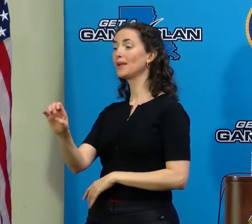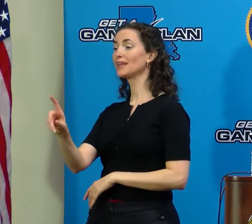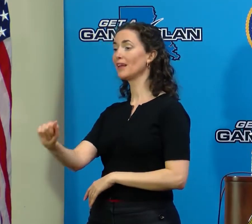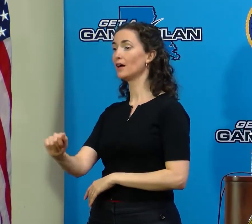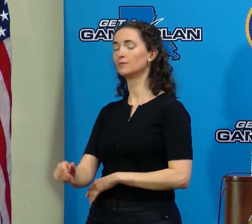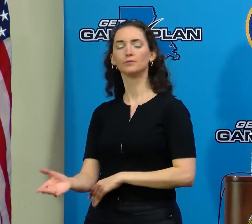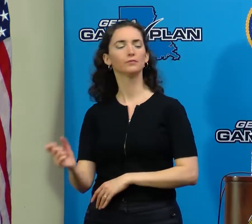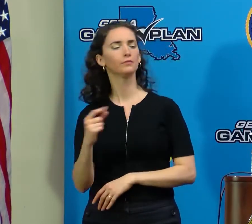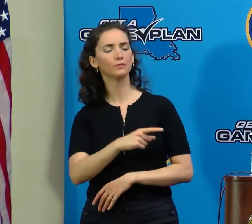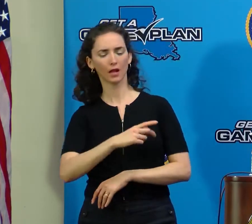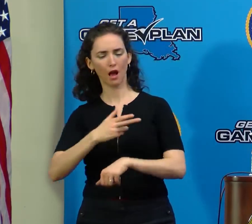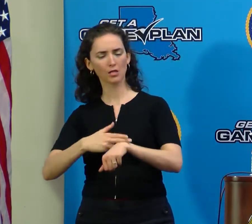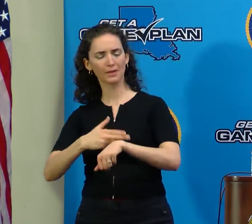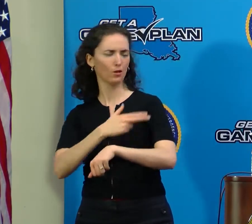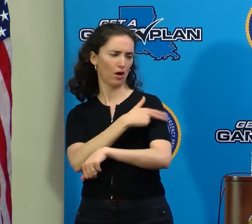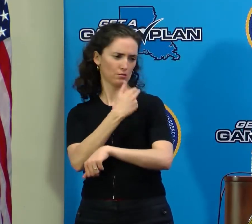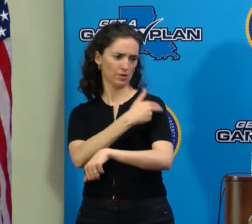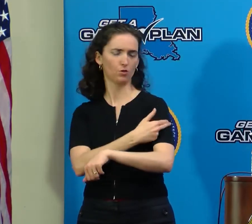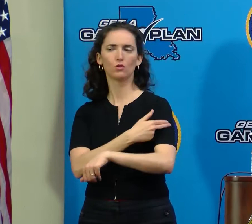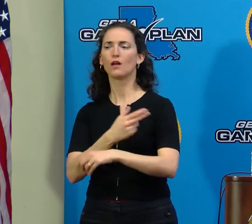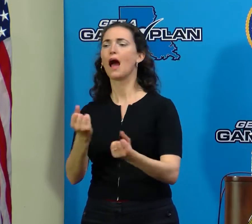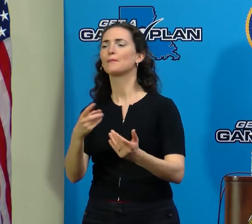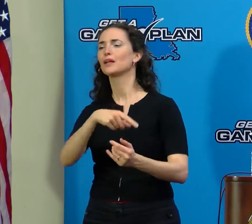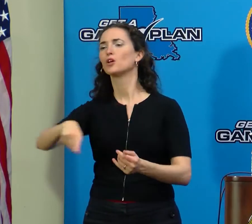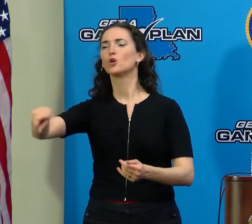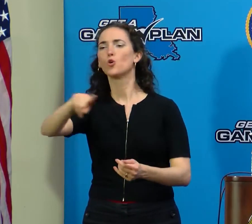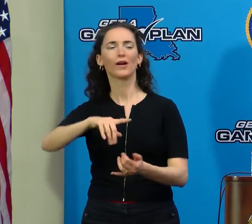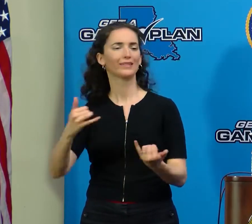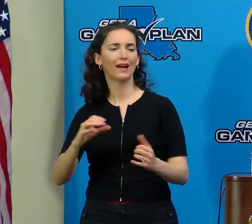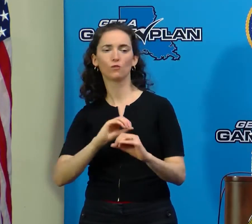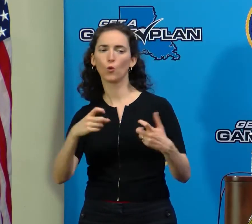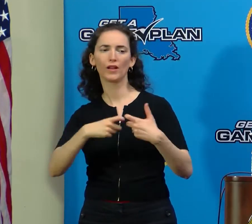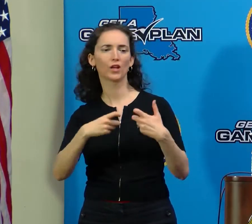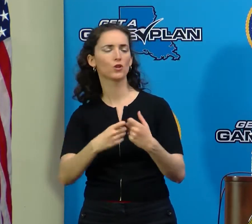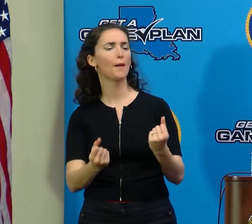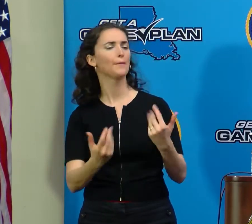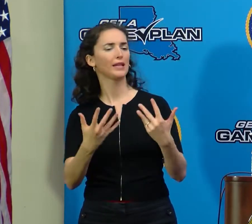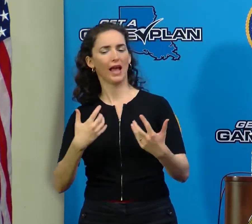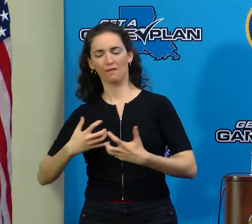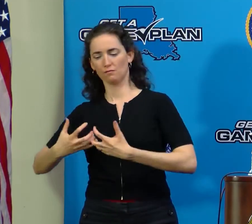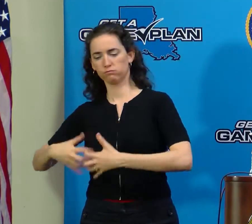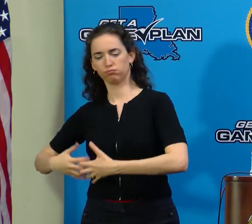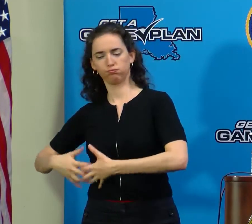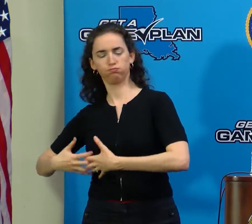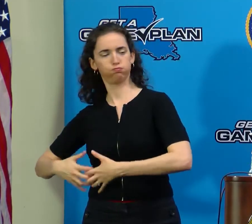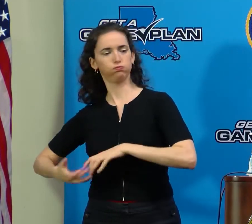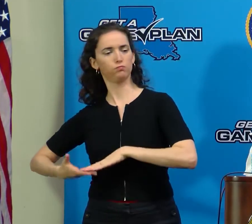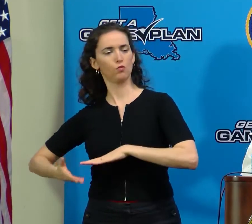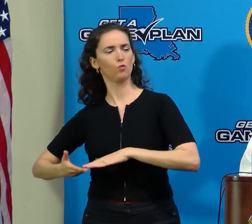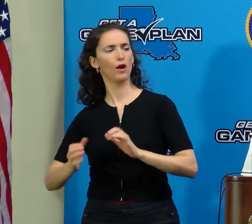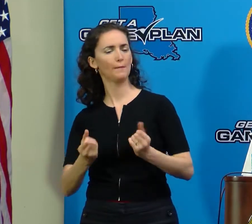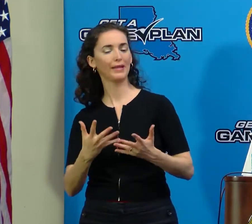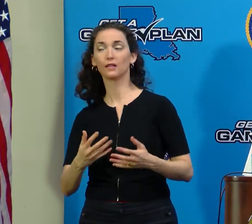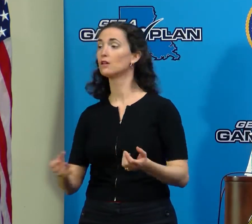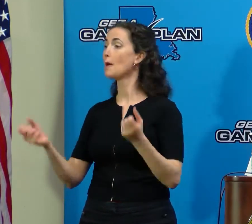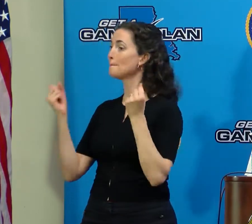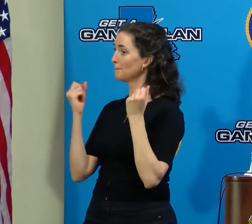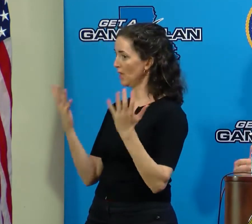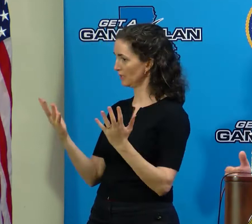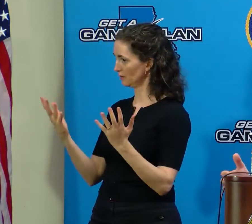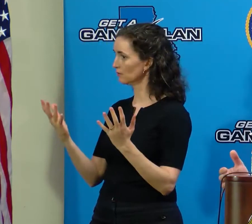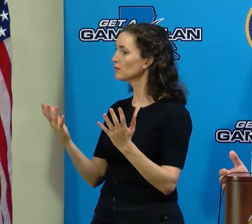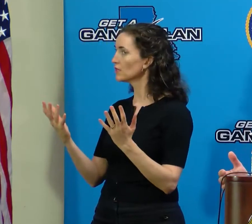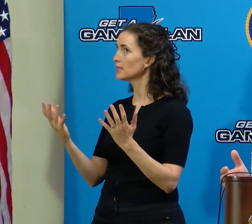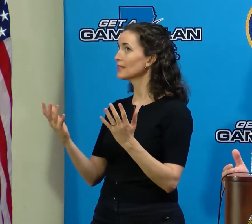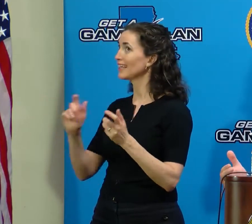running on generator power? Yeah. A bunch. I didn't. And I have received that information. I didn't bring it.